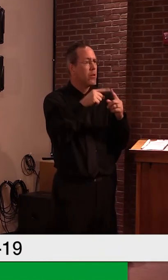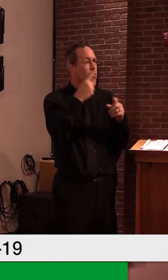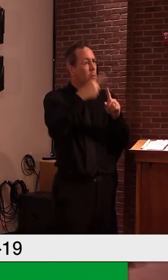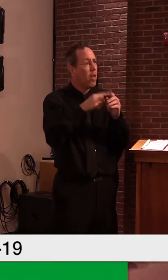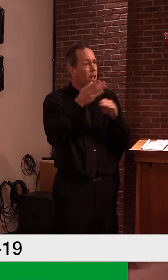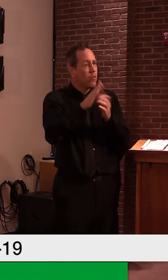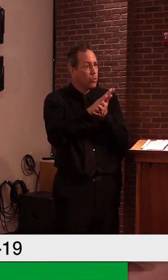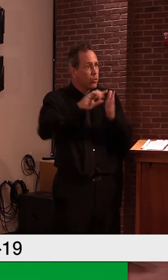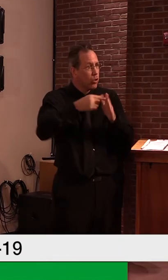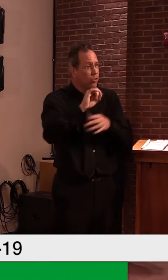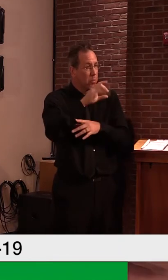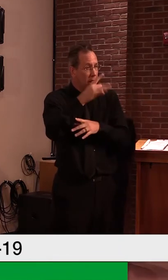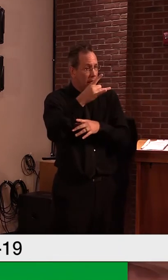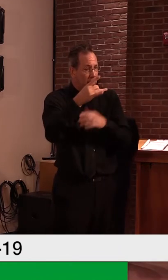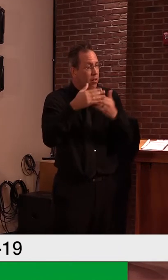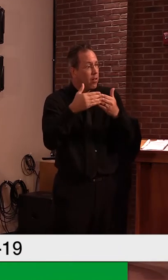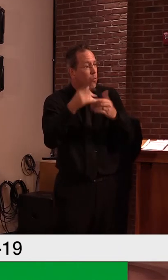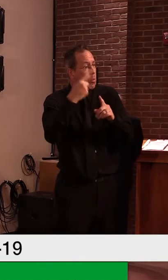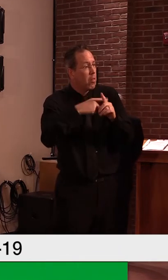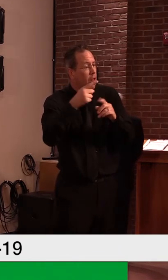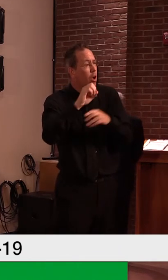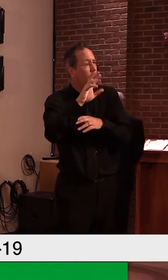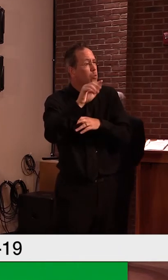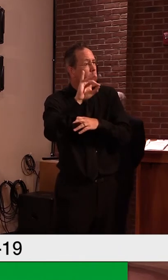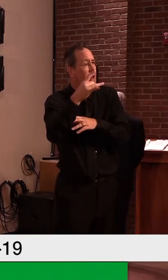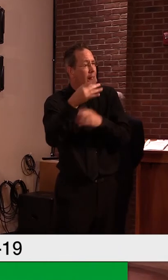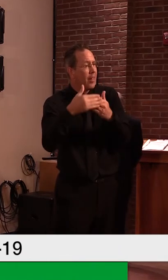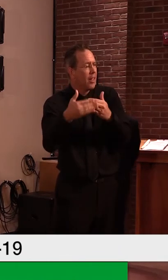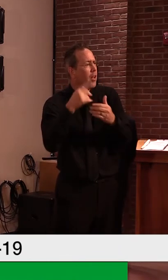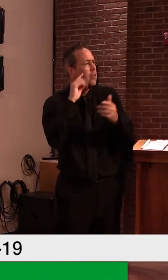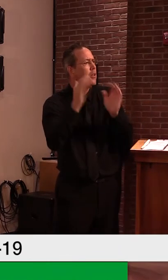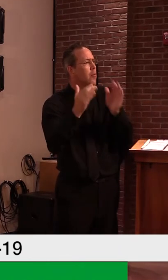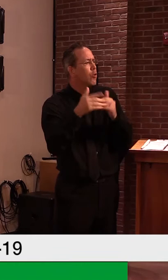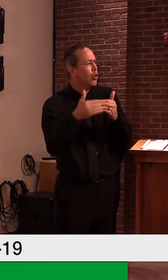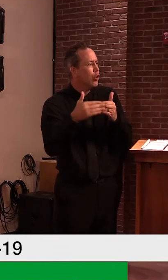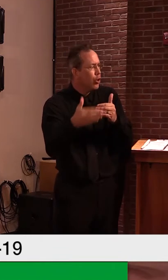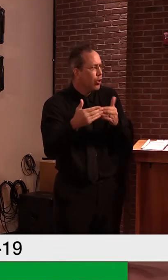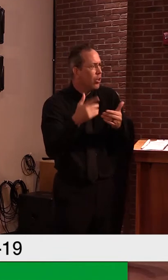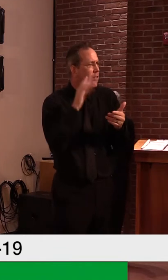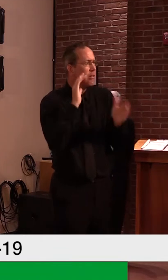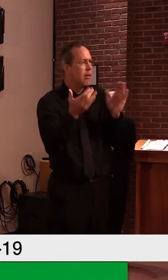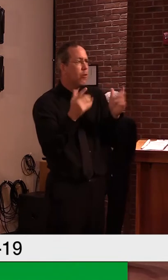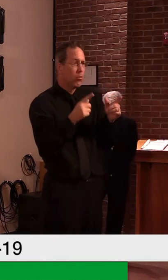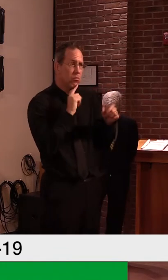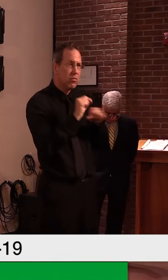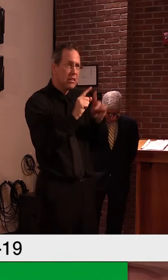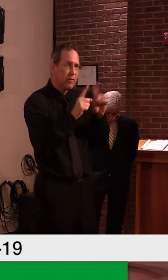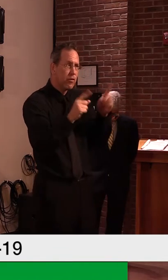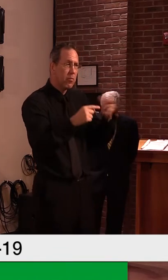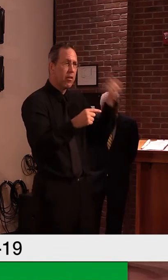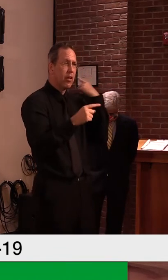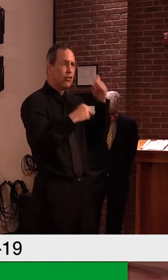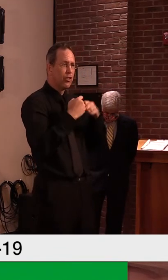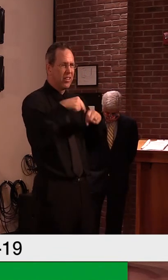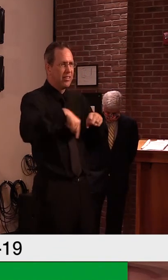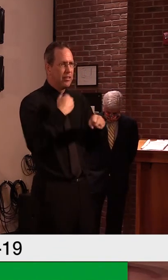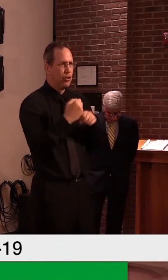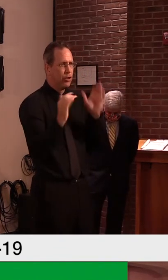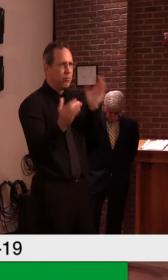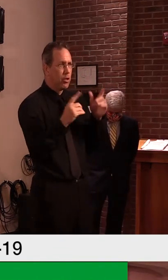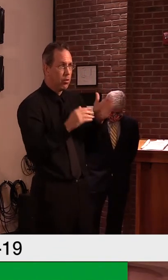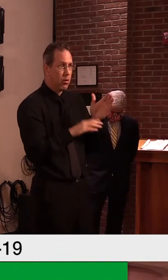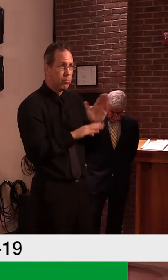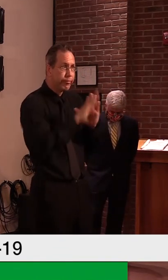period where we actually do a sampling, uh, calculate what's called the average family membership. Um, so that's, you know, essentially the issue of the